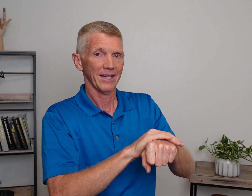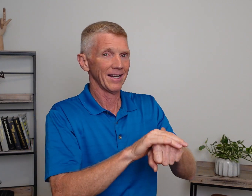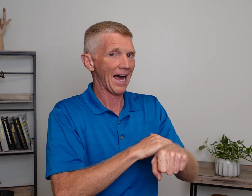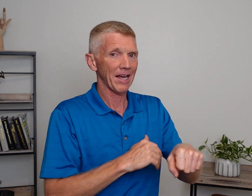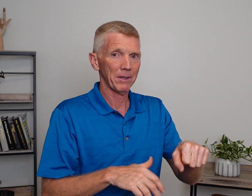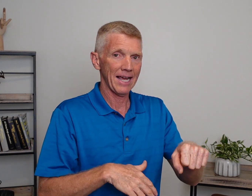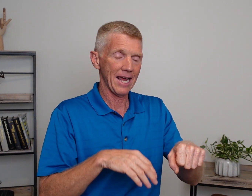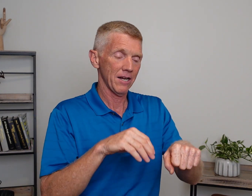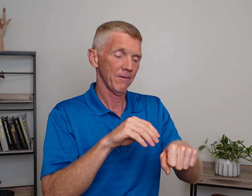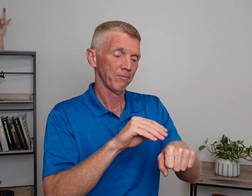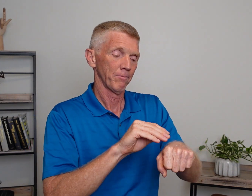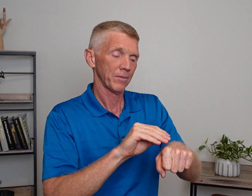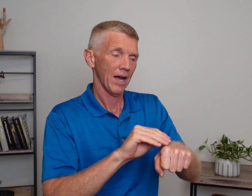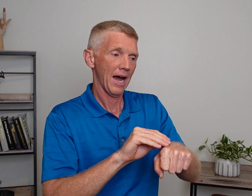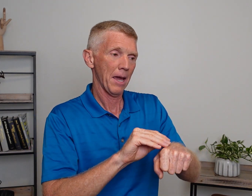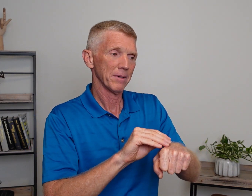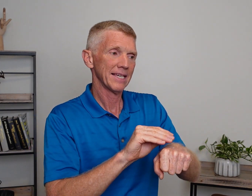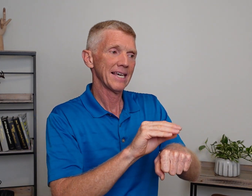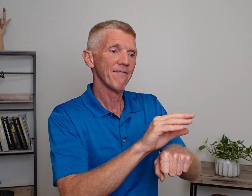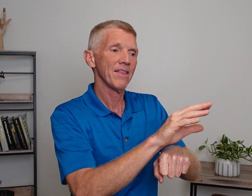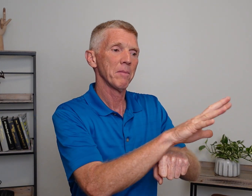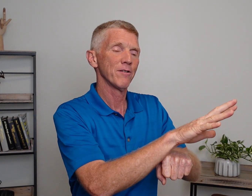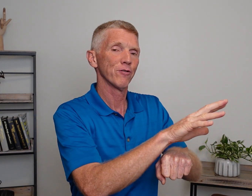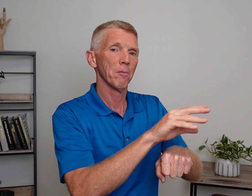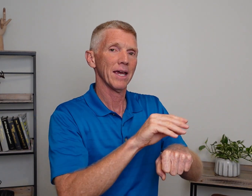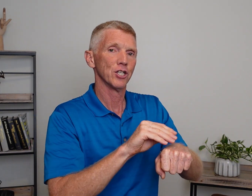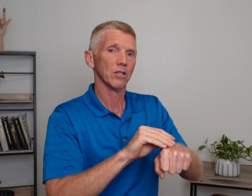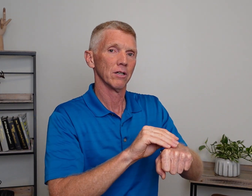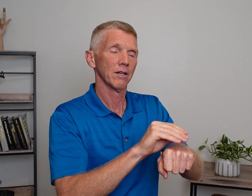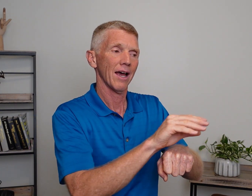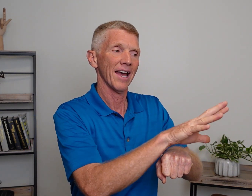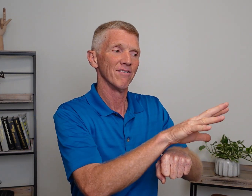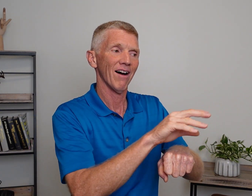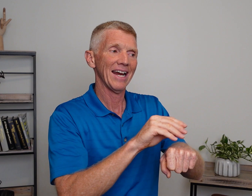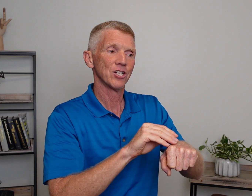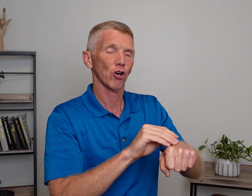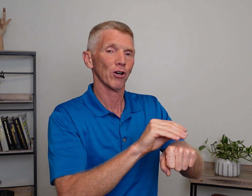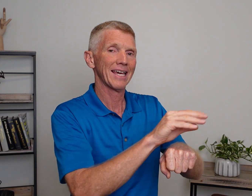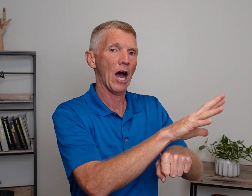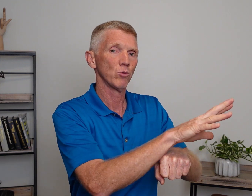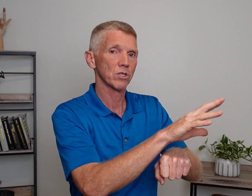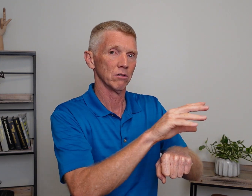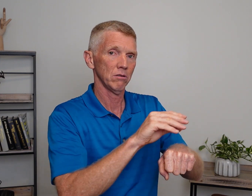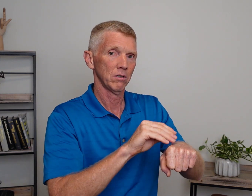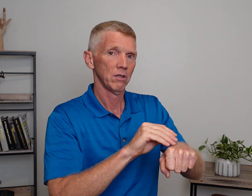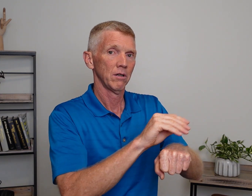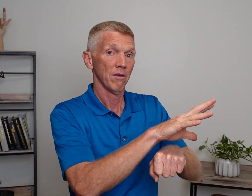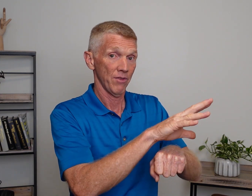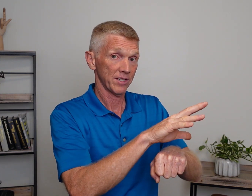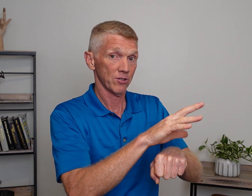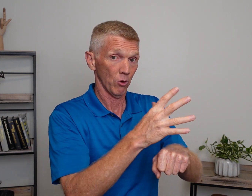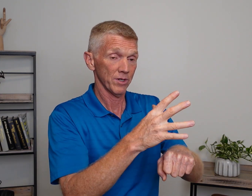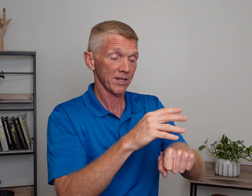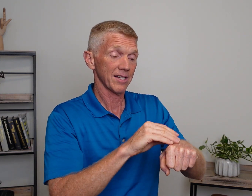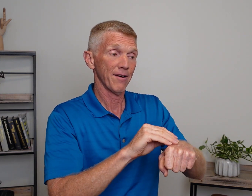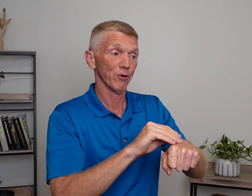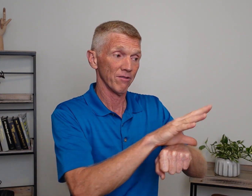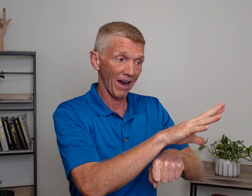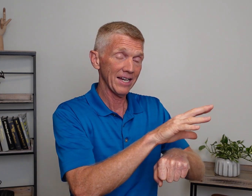Again, nod down on the hand. I am giving them information. Advice or counsel. So, this is the sign for advice